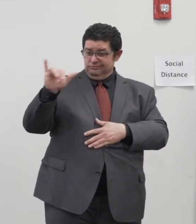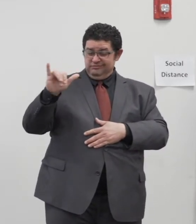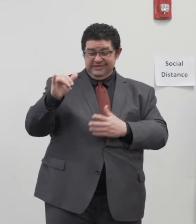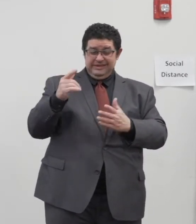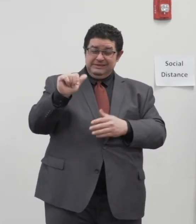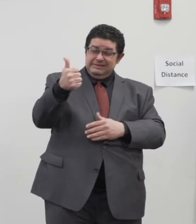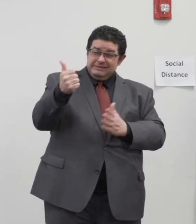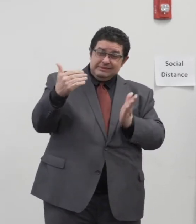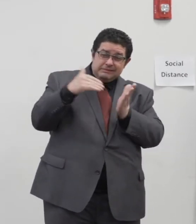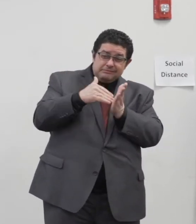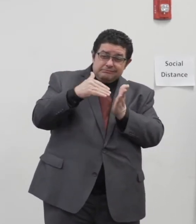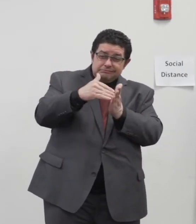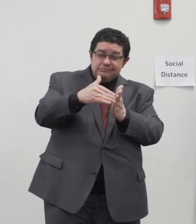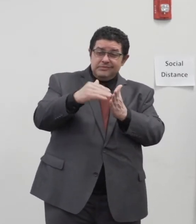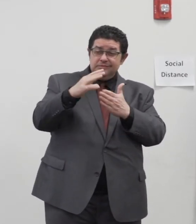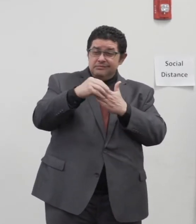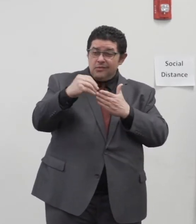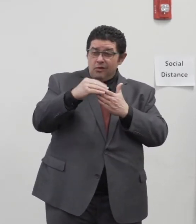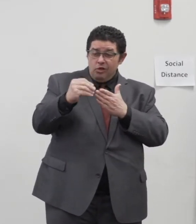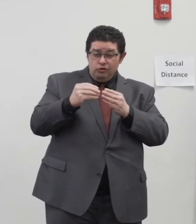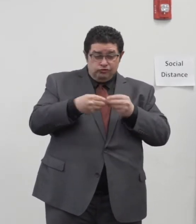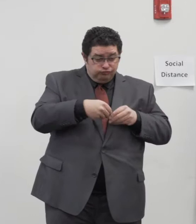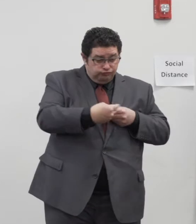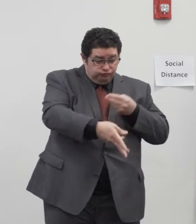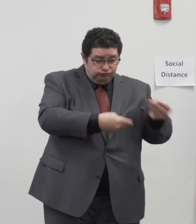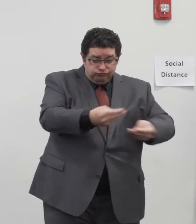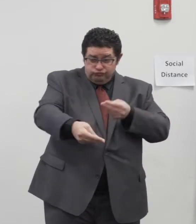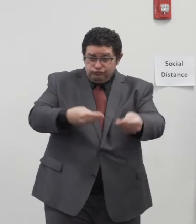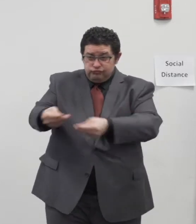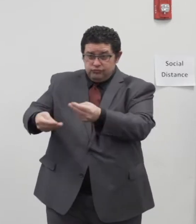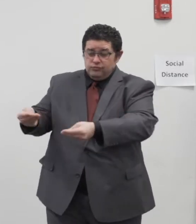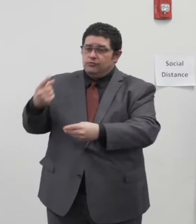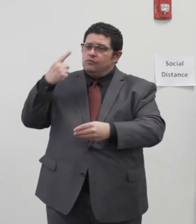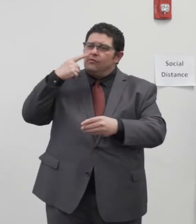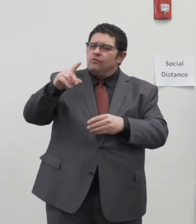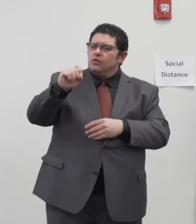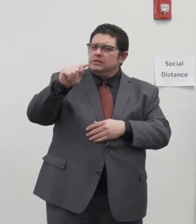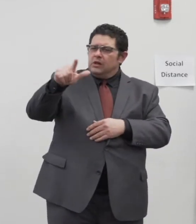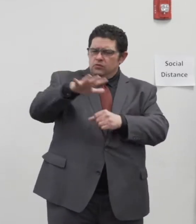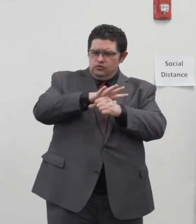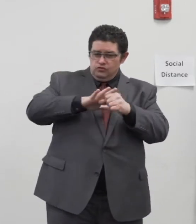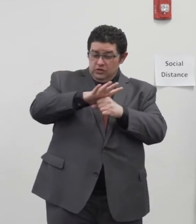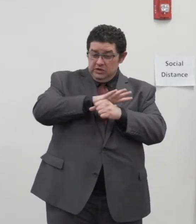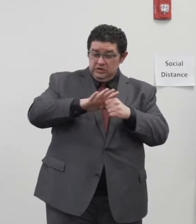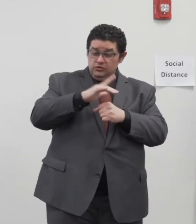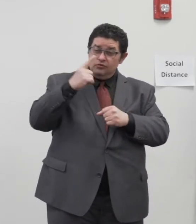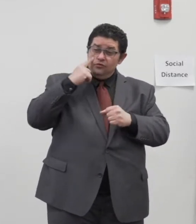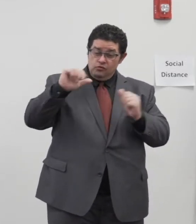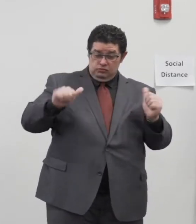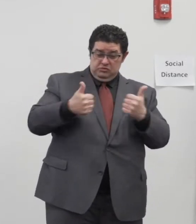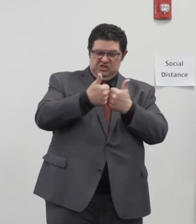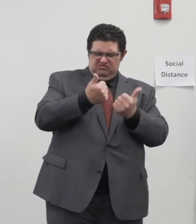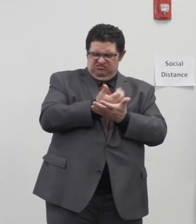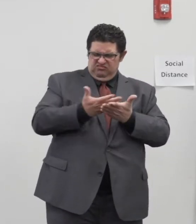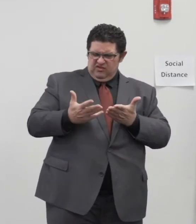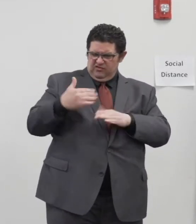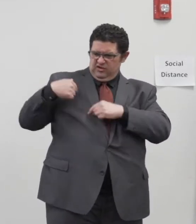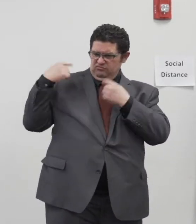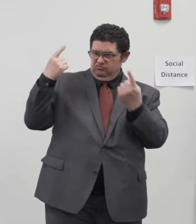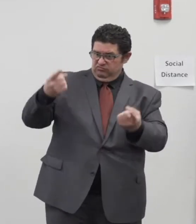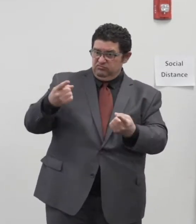region to support community efforts and community challenges. Deb is also the former